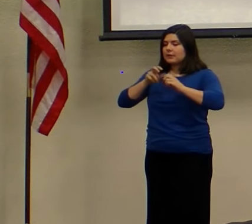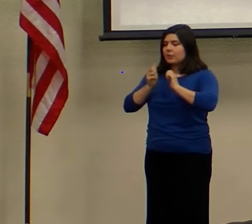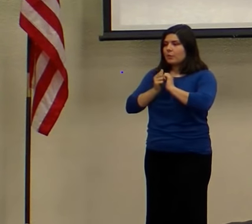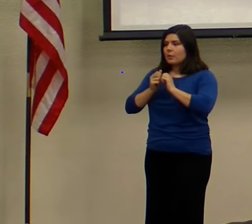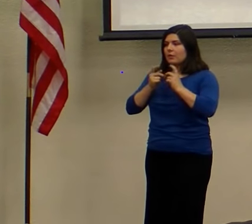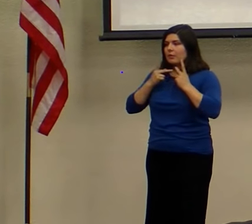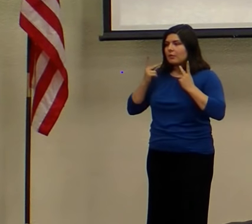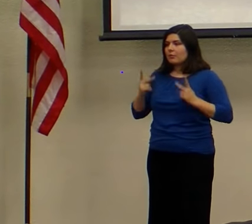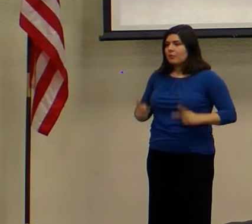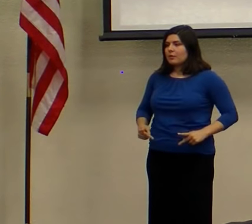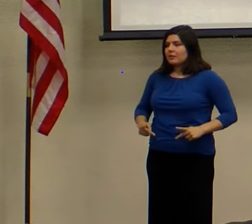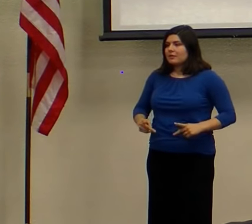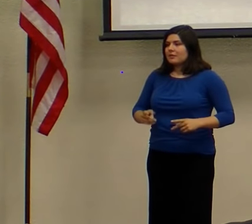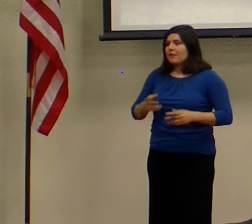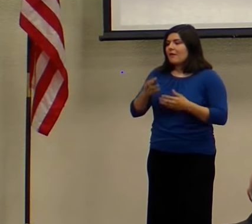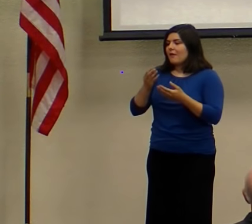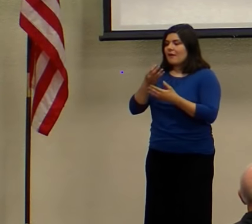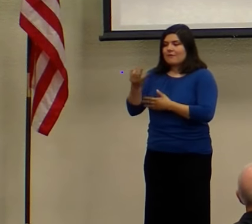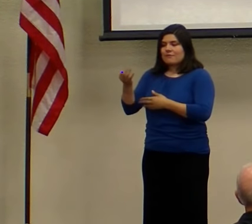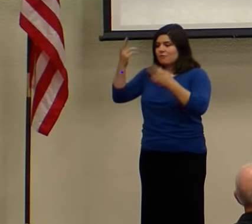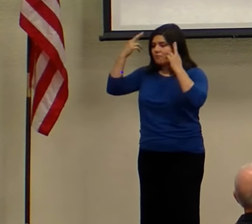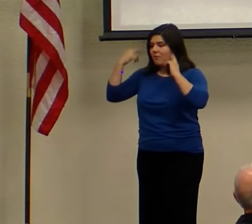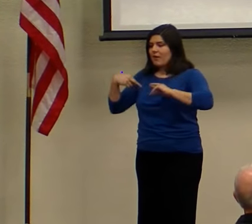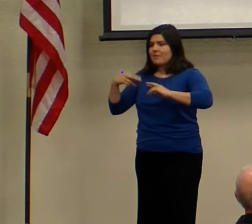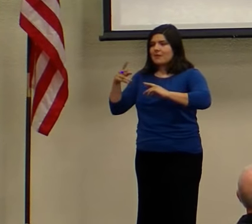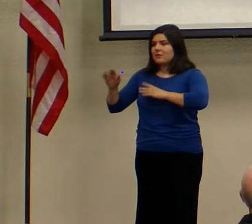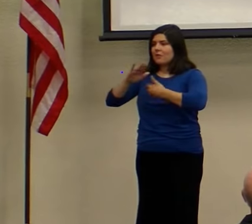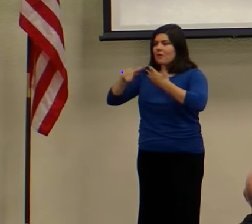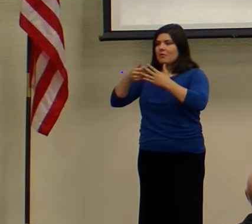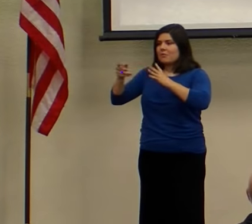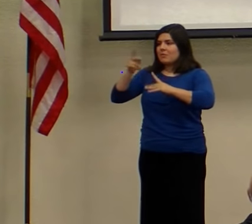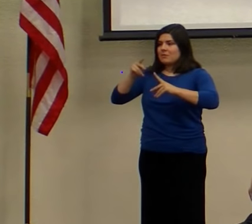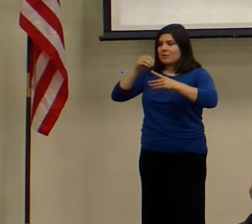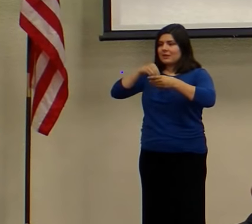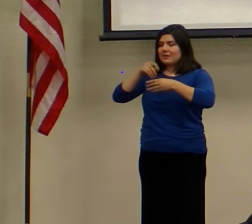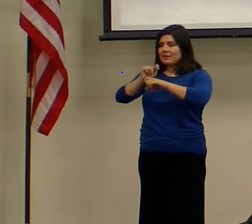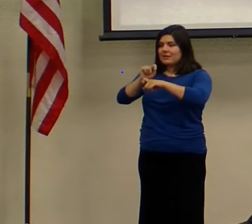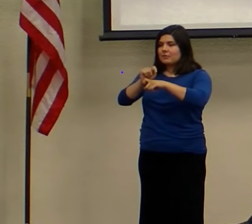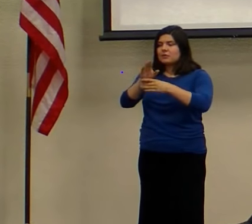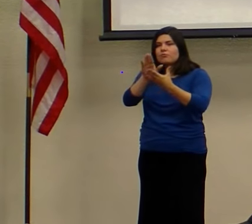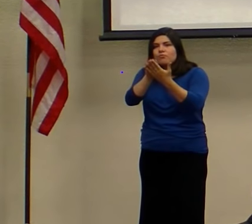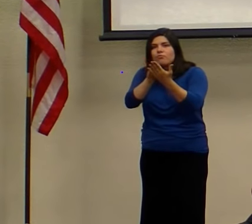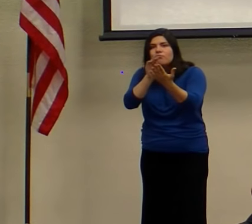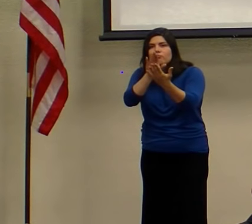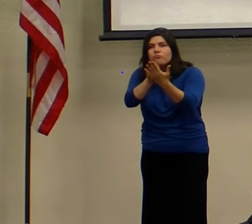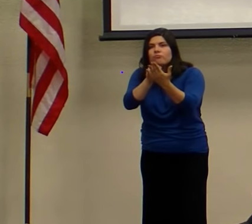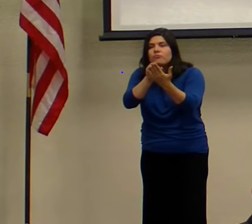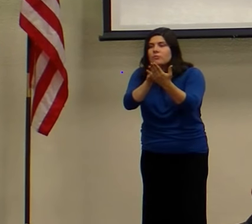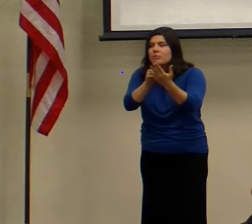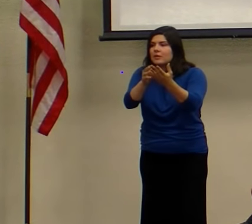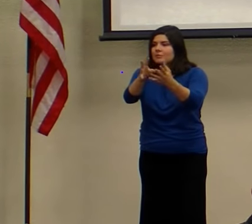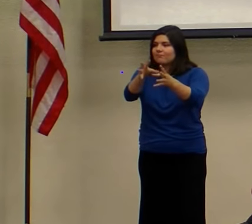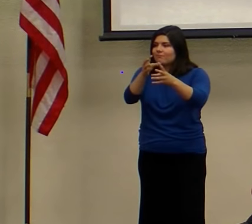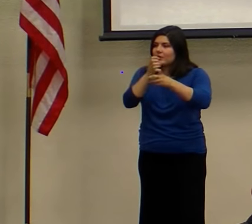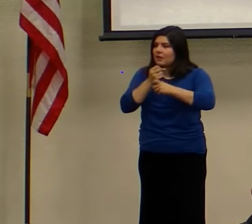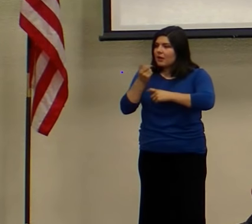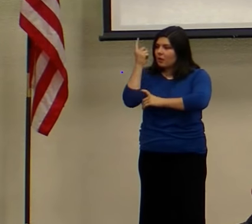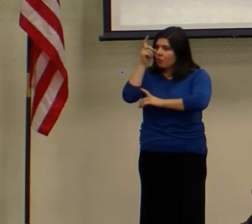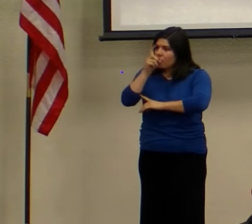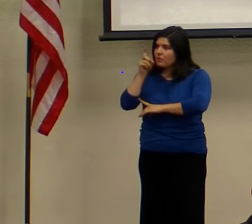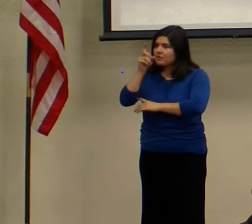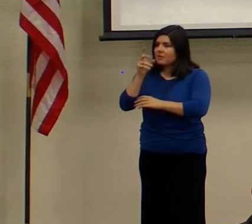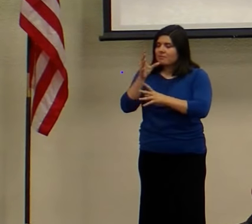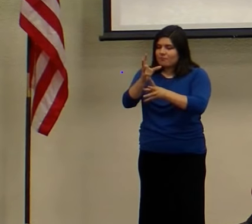priests, of the rabbis, of the people in the temple, learning from them, gaining wisdom from them, gaining